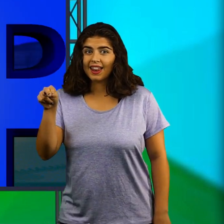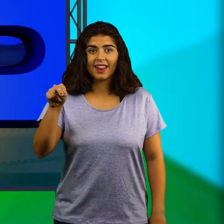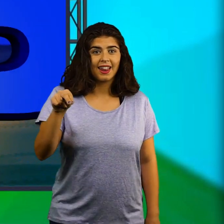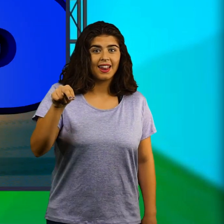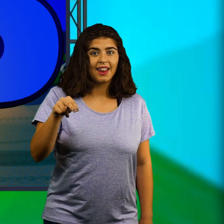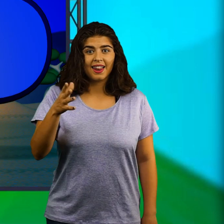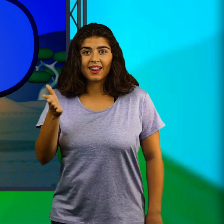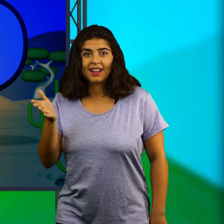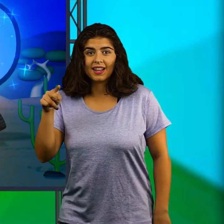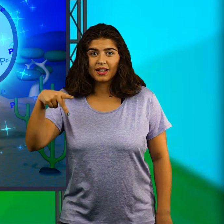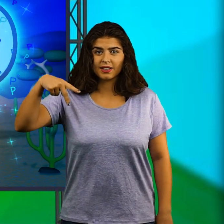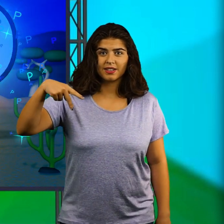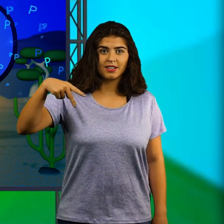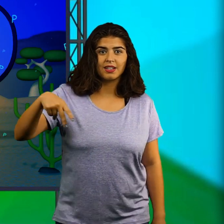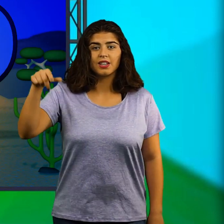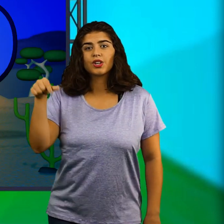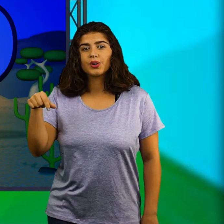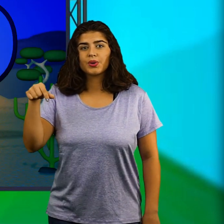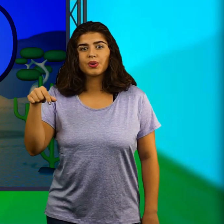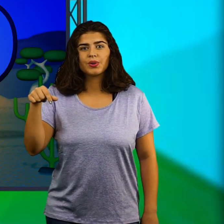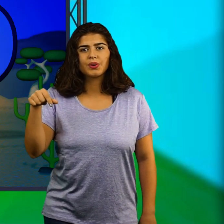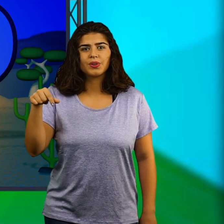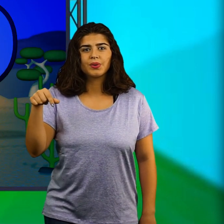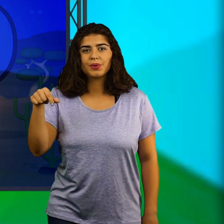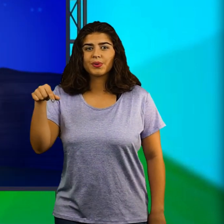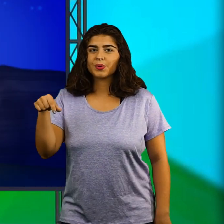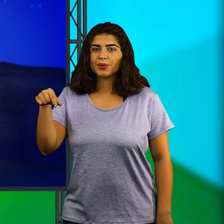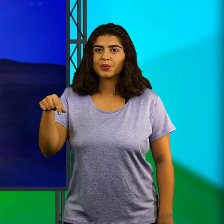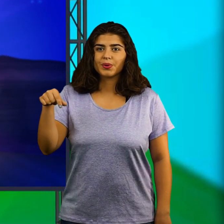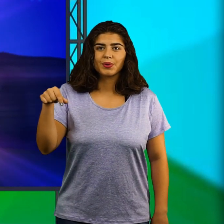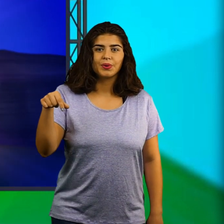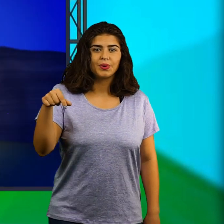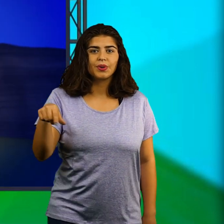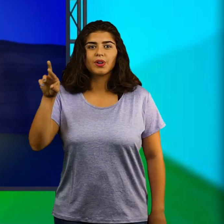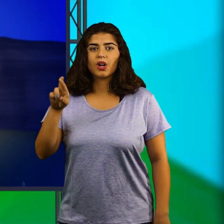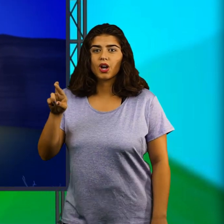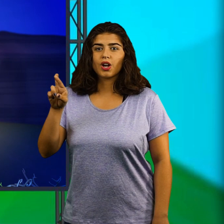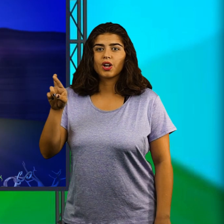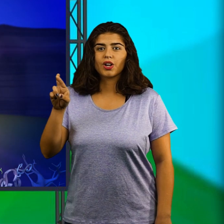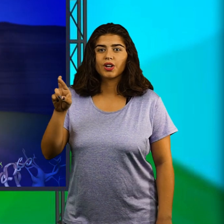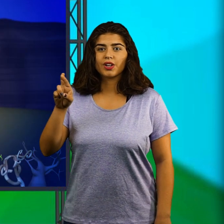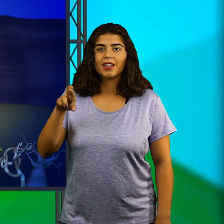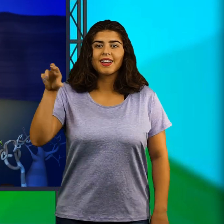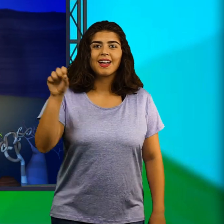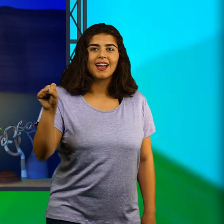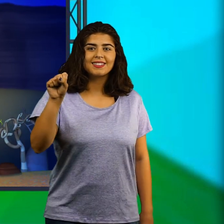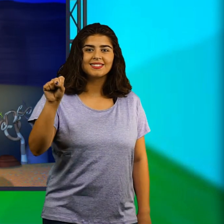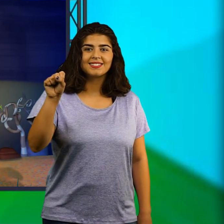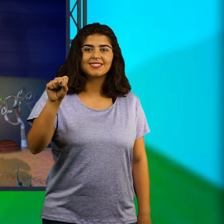P Q R S